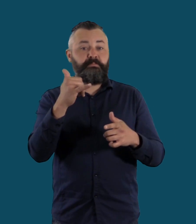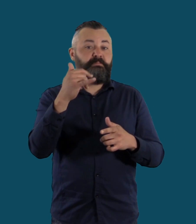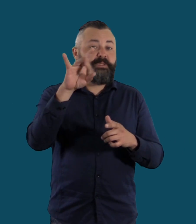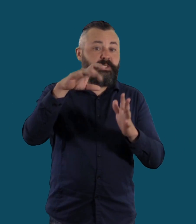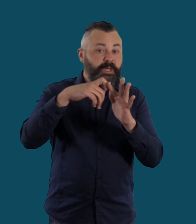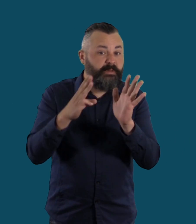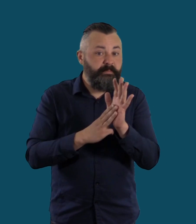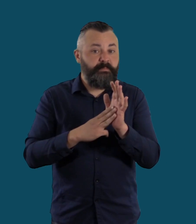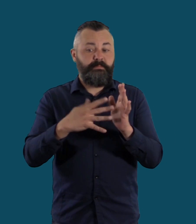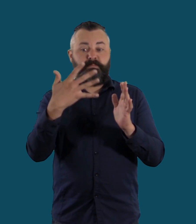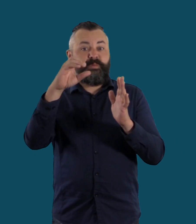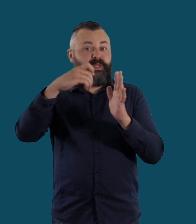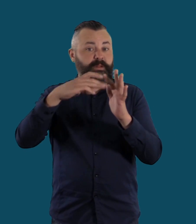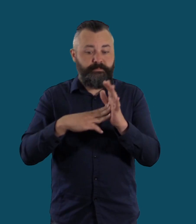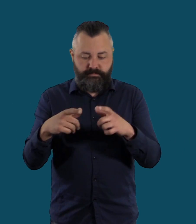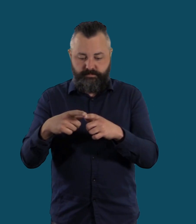10km or 50km from where you are located.